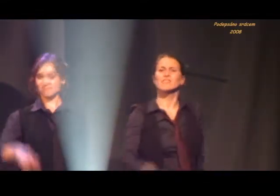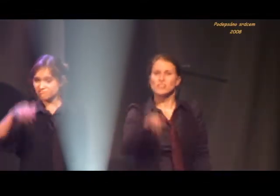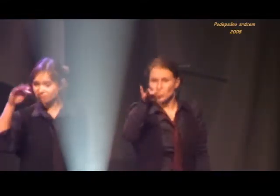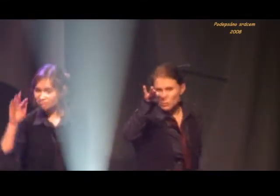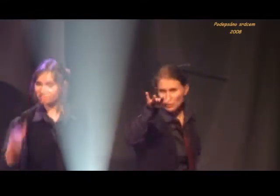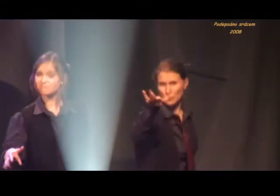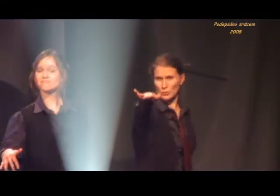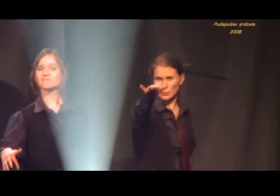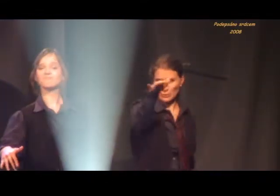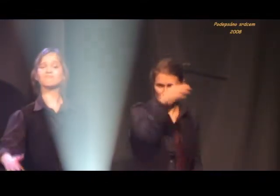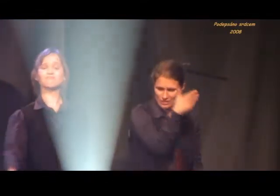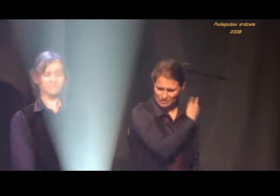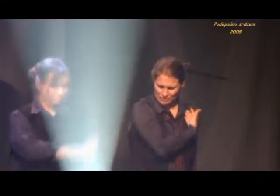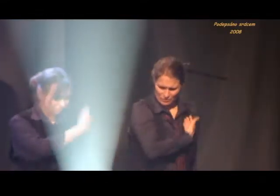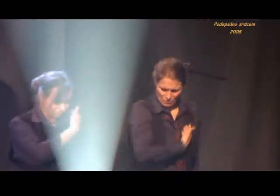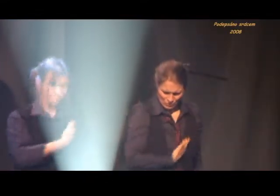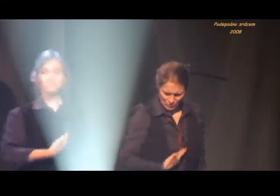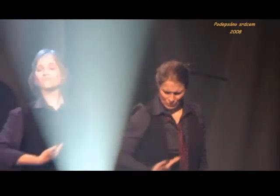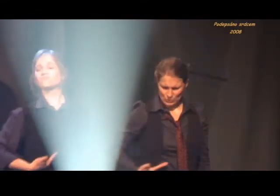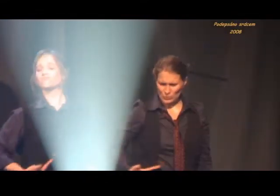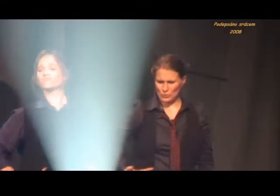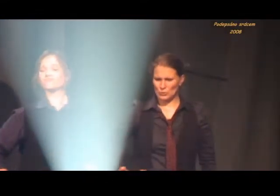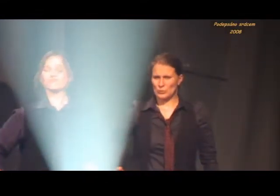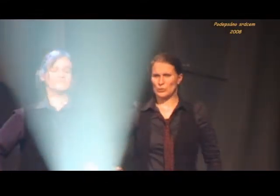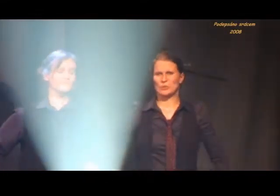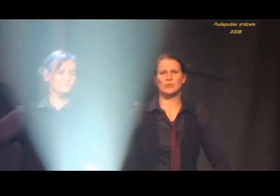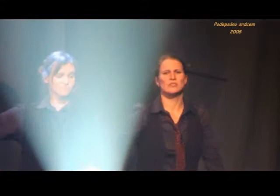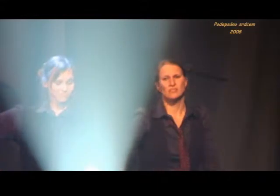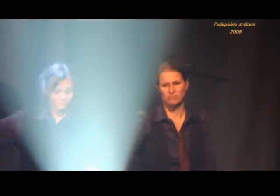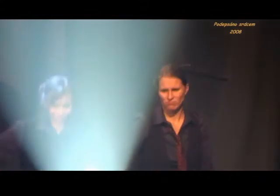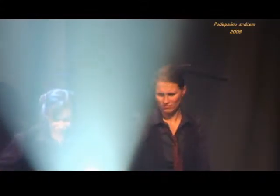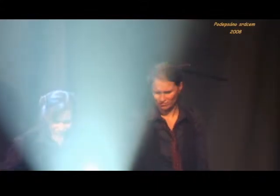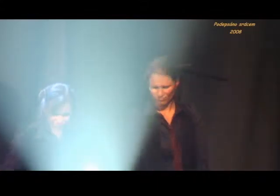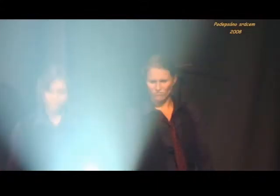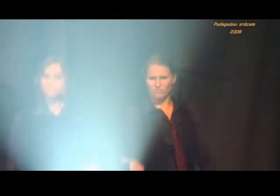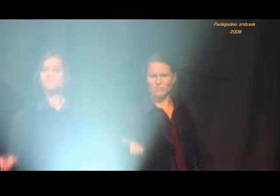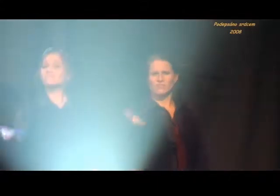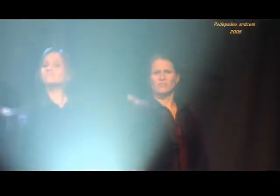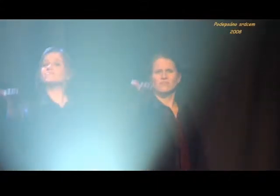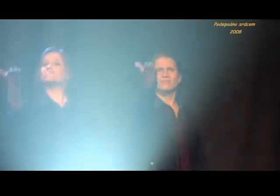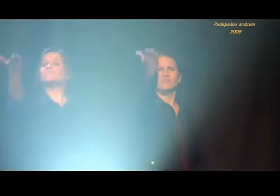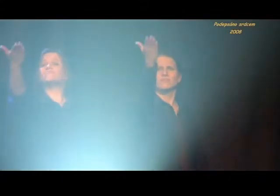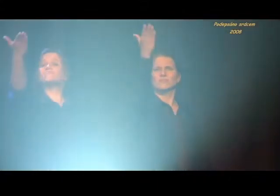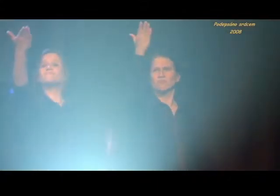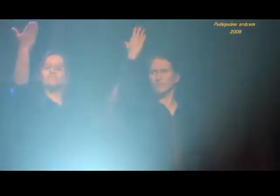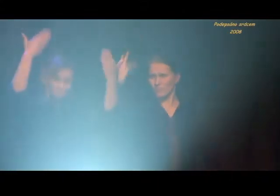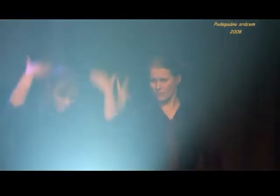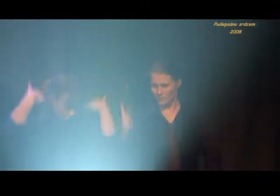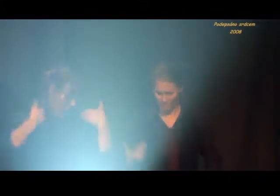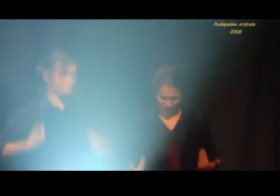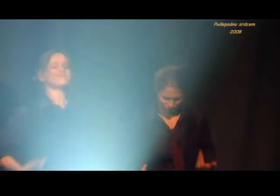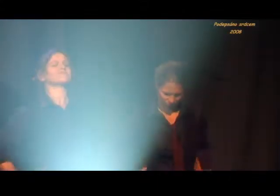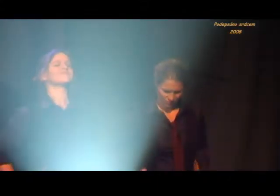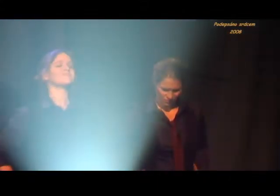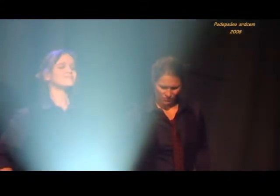on his rails, and in its mind.